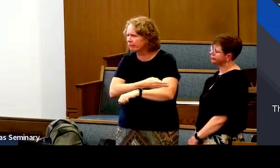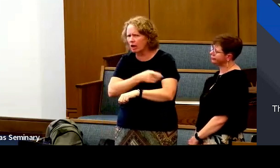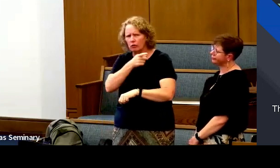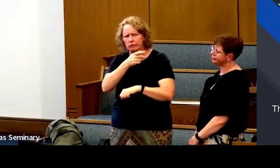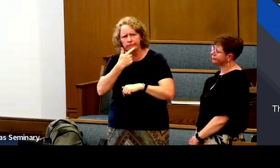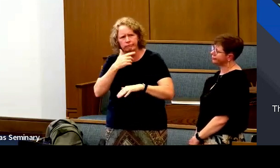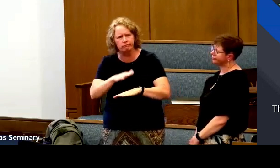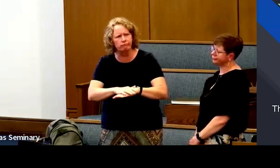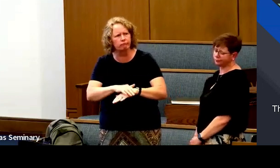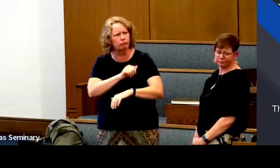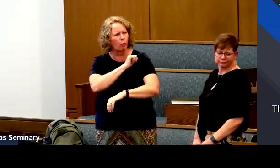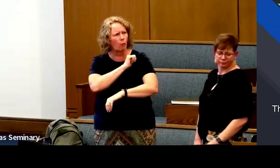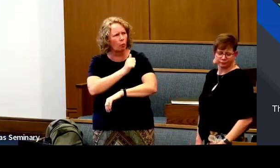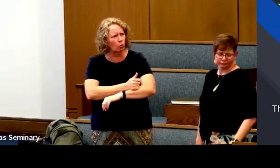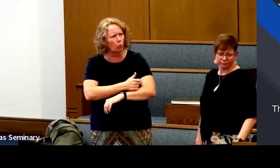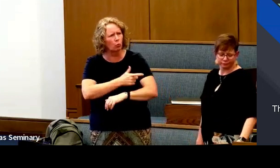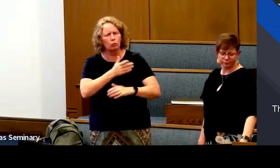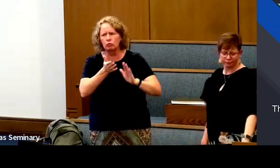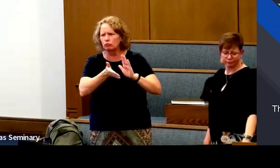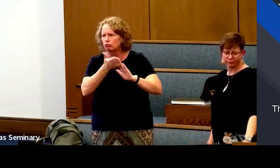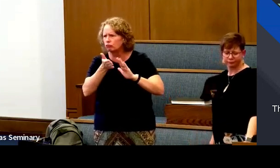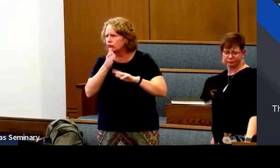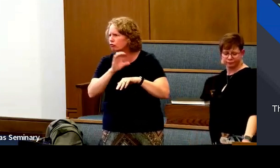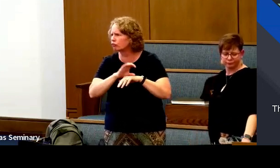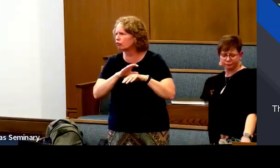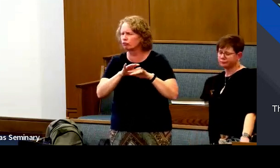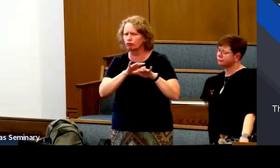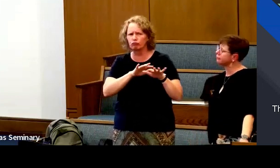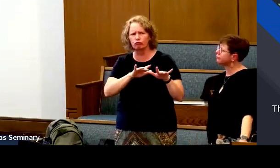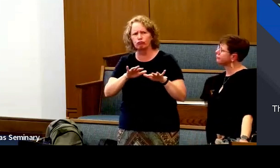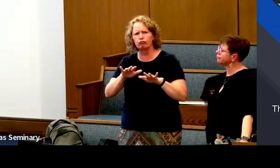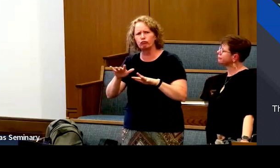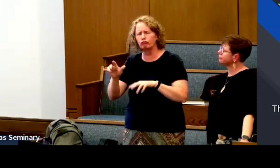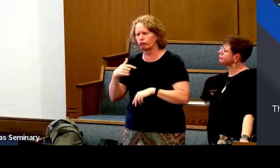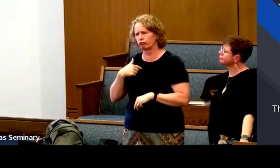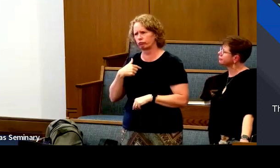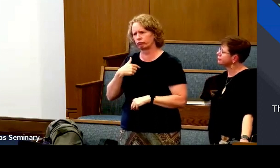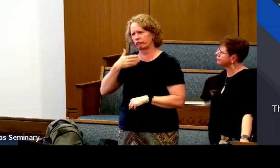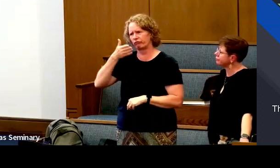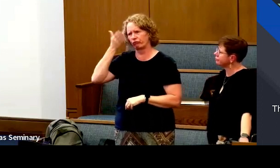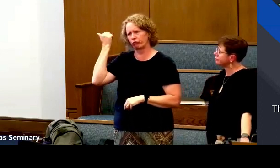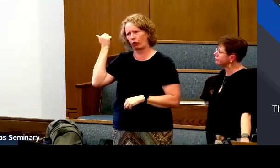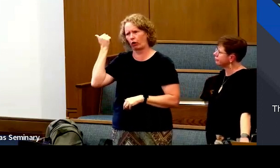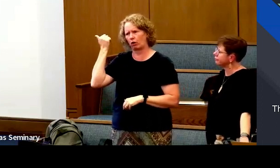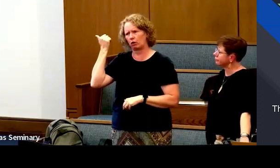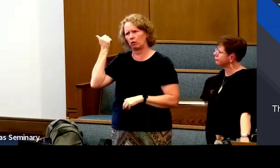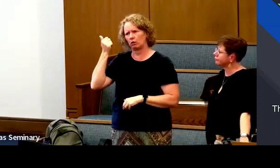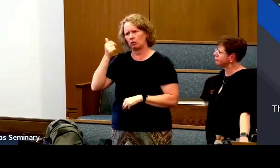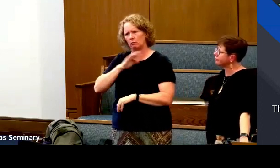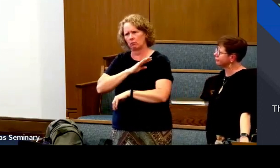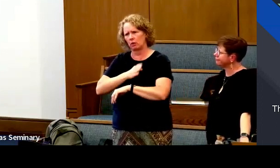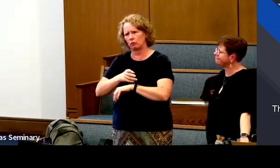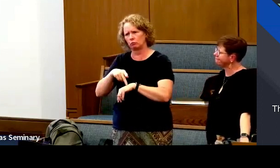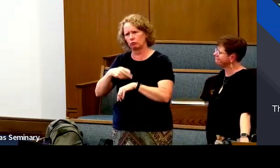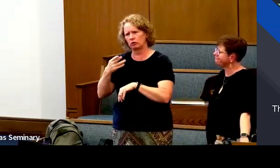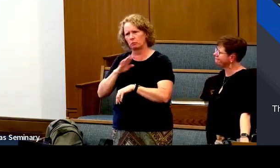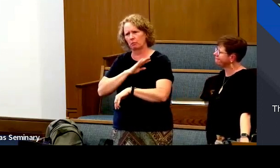used to thinking the priesthood is the man, they have the priesthood power, they have the authority, and they run the meetings.